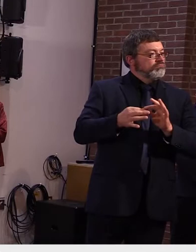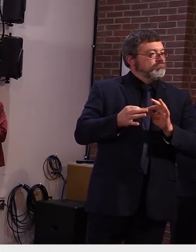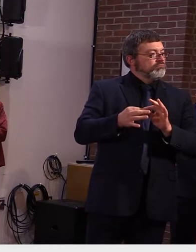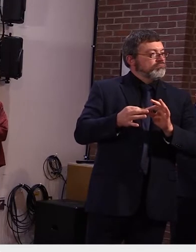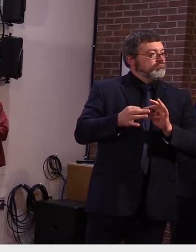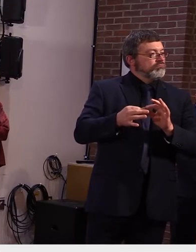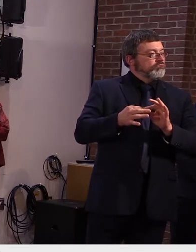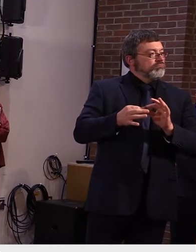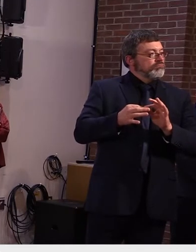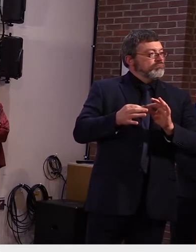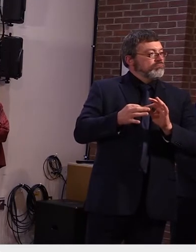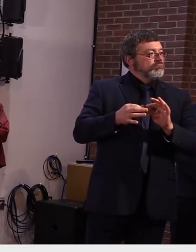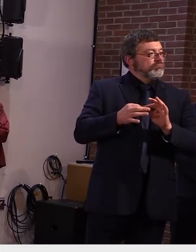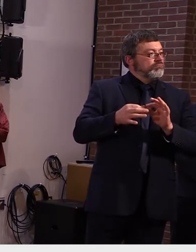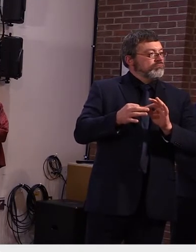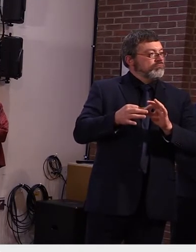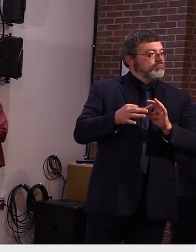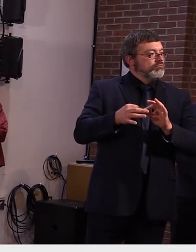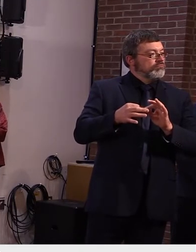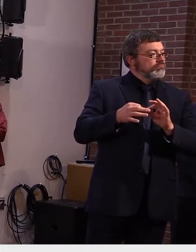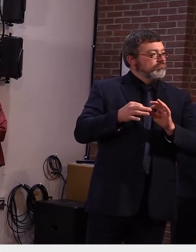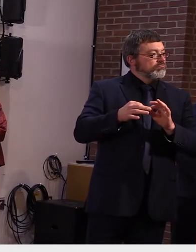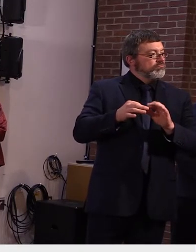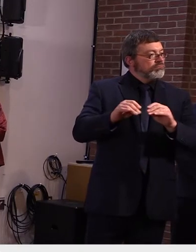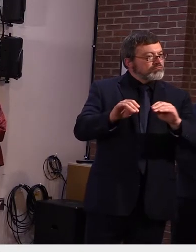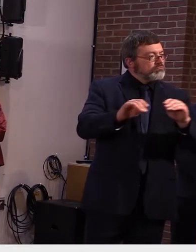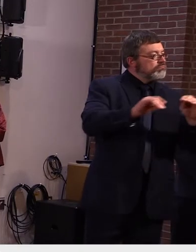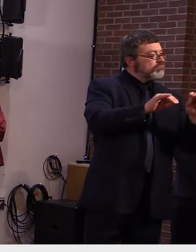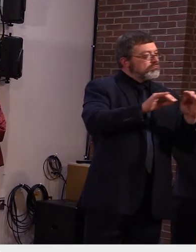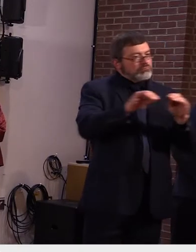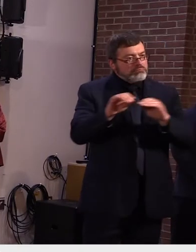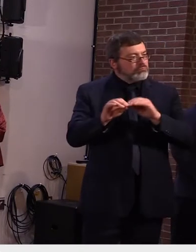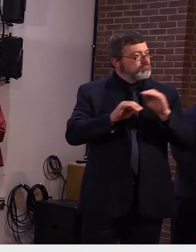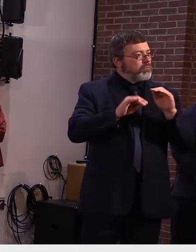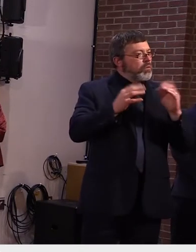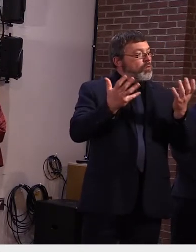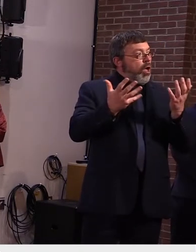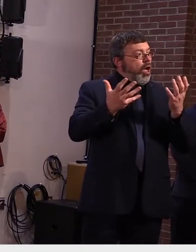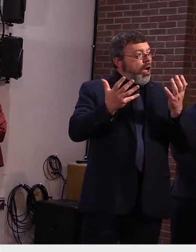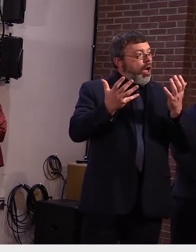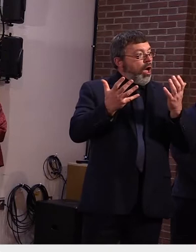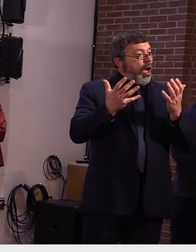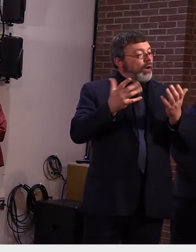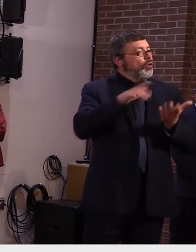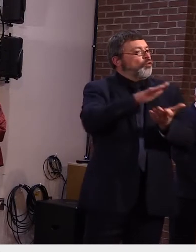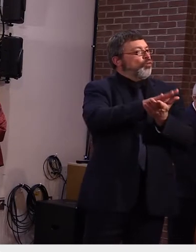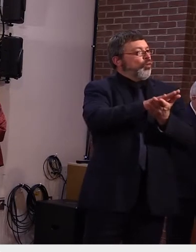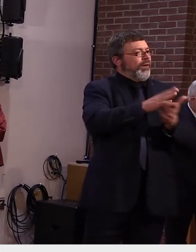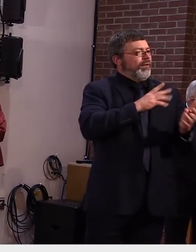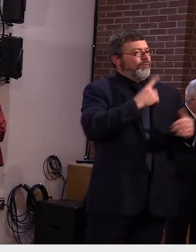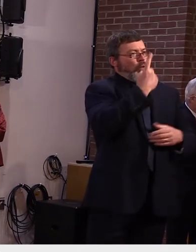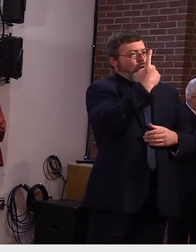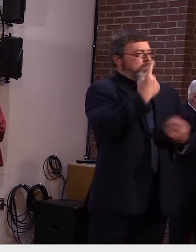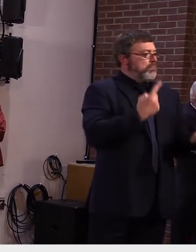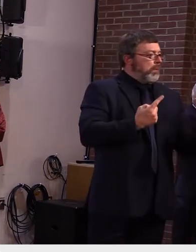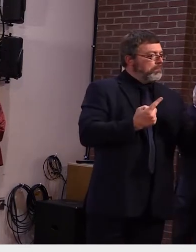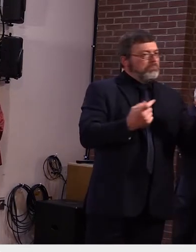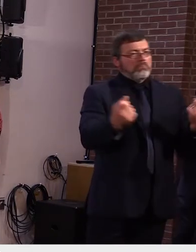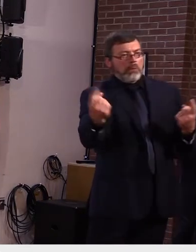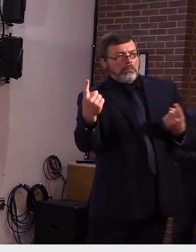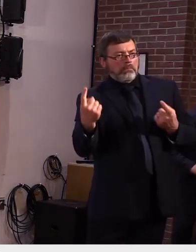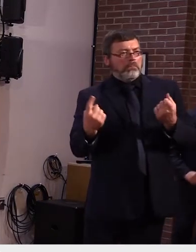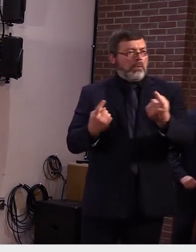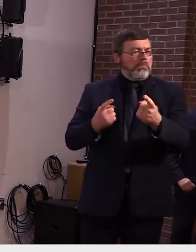and the first evidence of school-based transmission so far the health department website is still